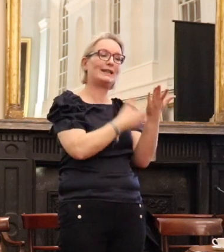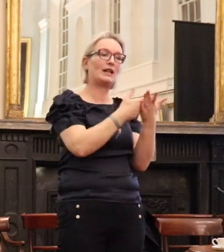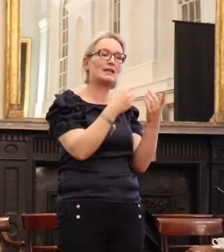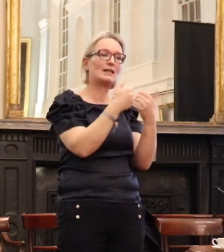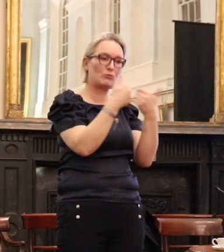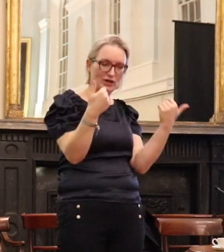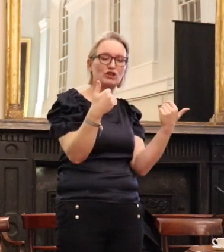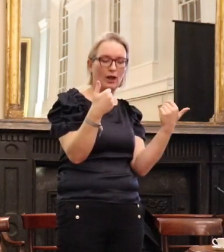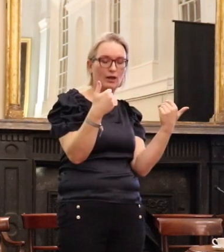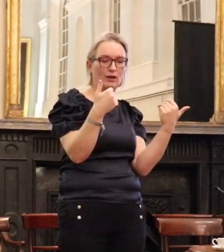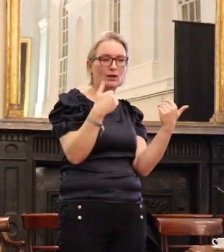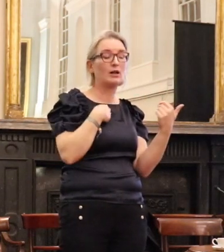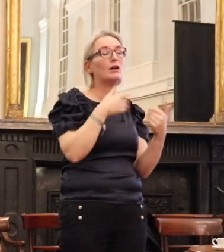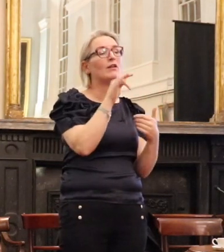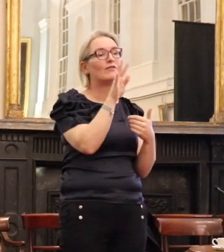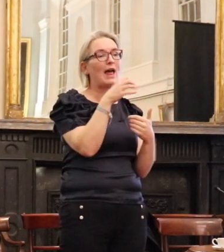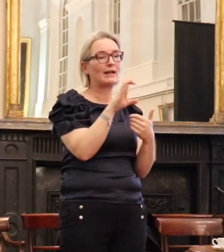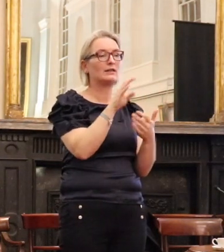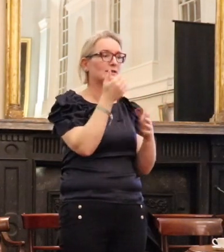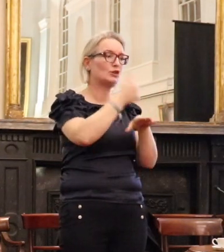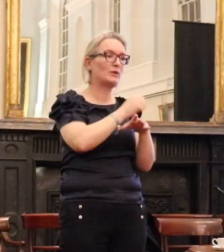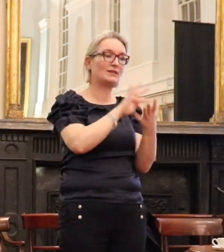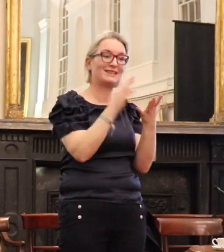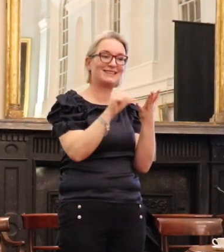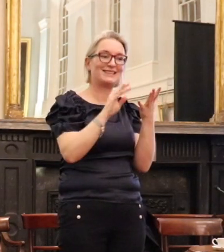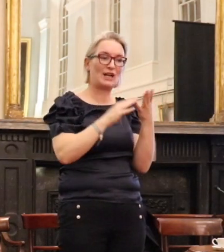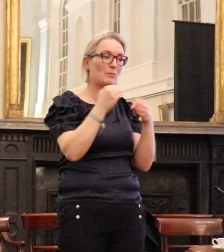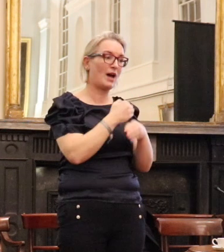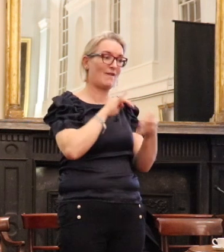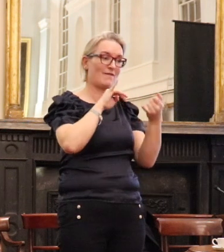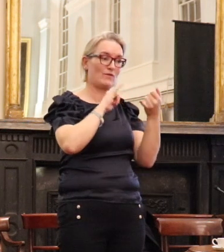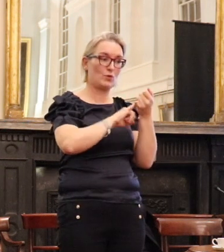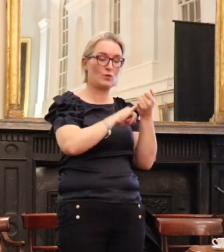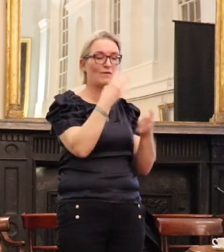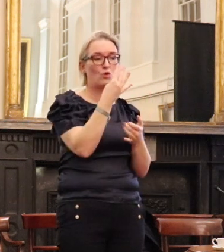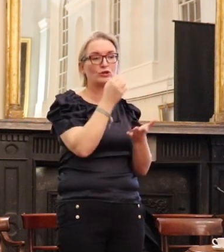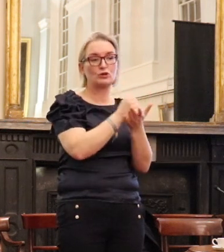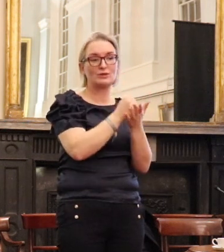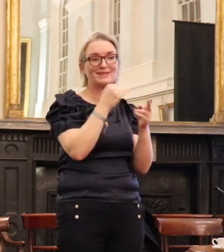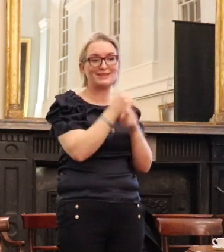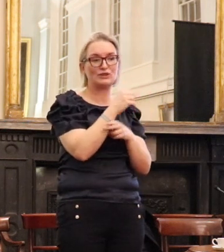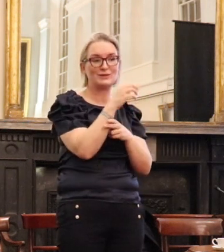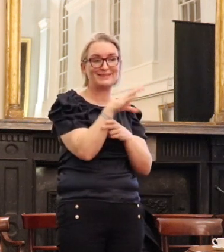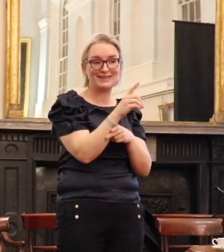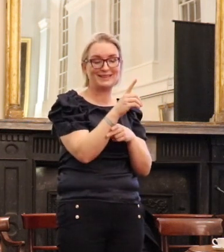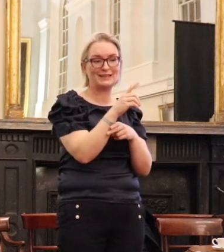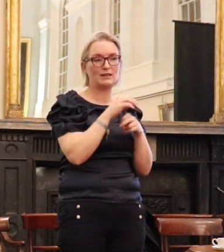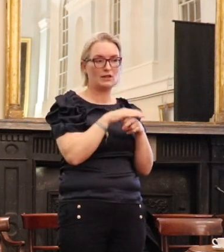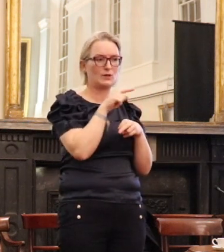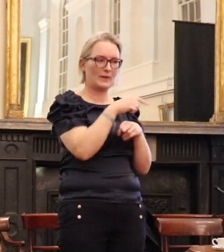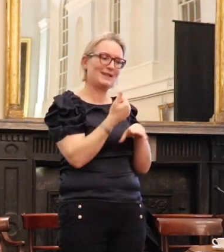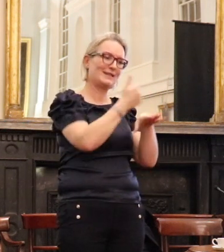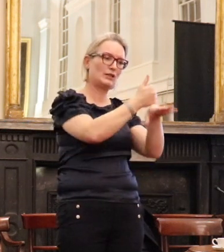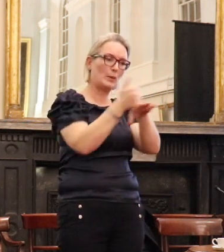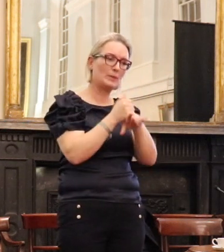FLAG was founded in 1969 by four law students in UCD. And what they did was they set up a series of advice